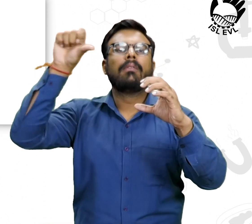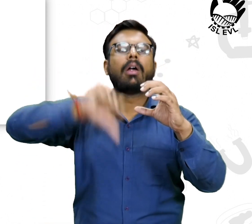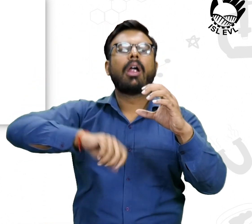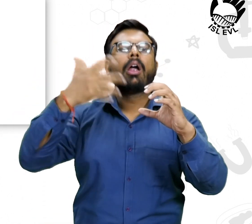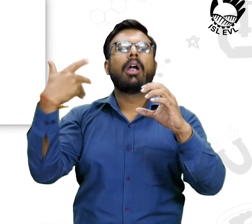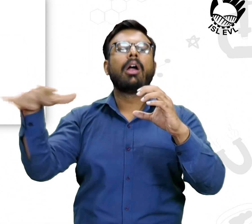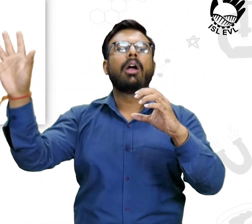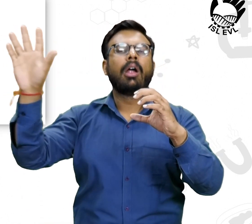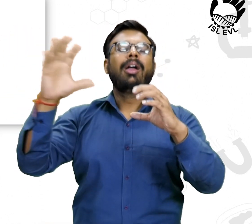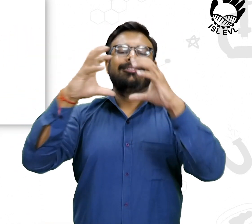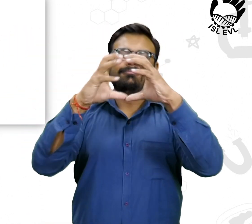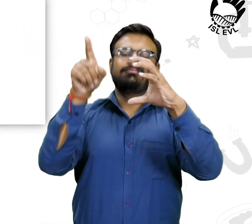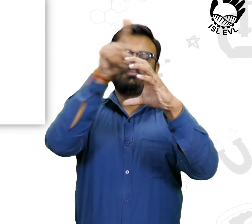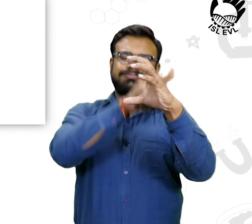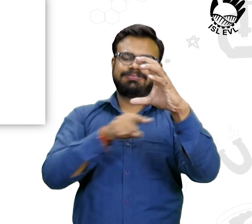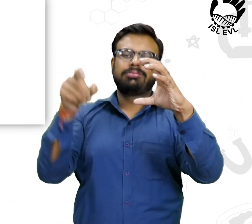to attach itself.